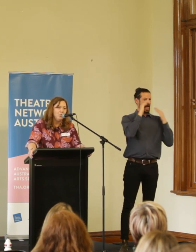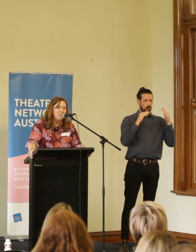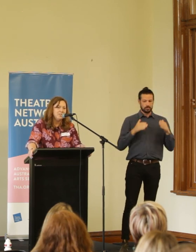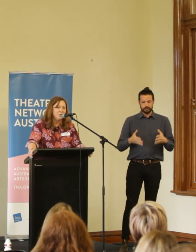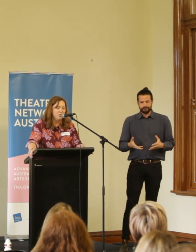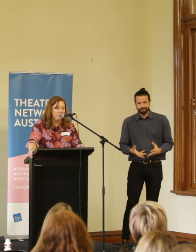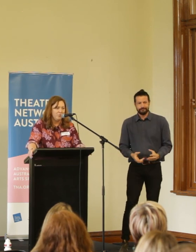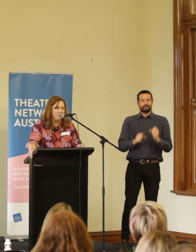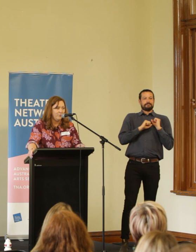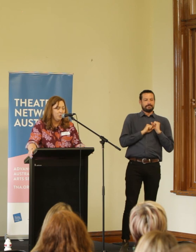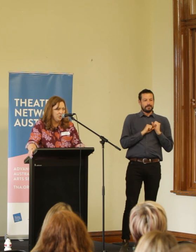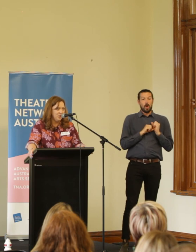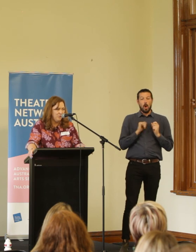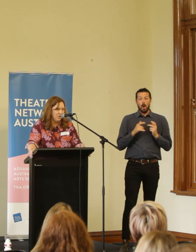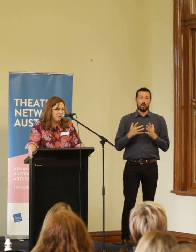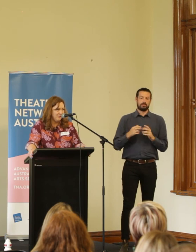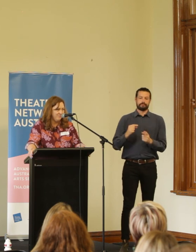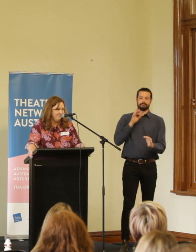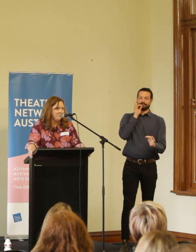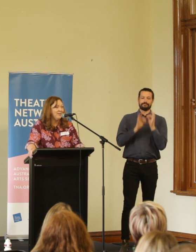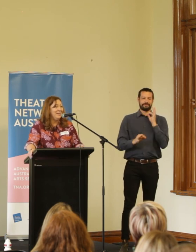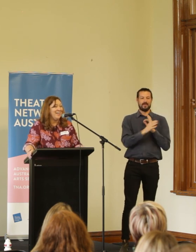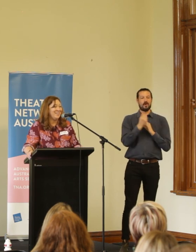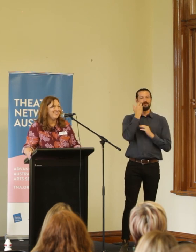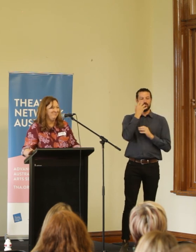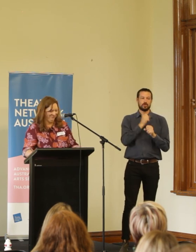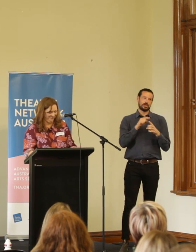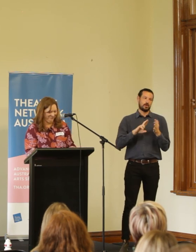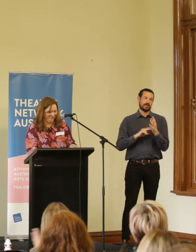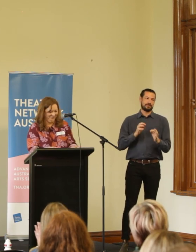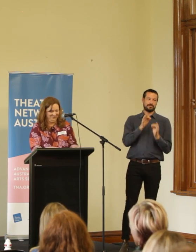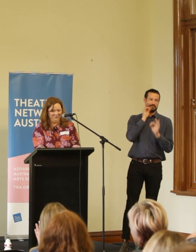or risk the wrath of future generations. Thanks.